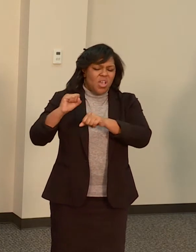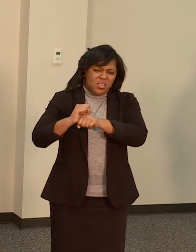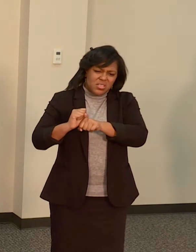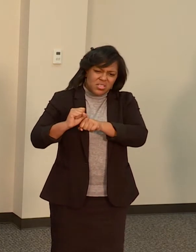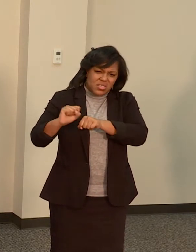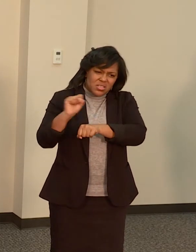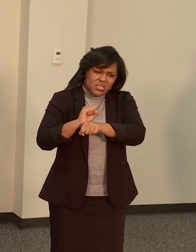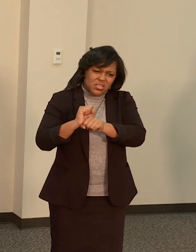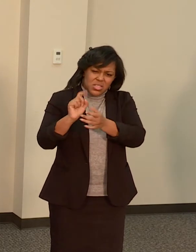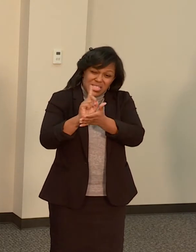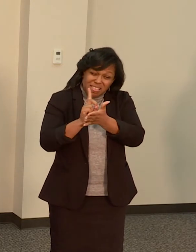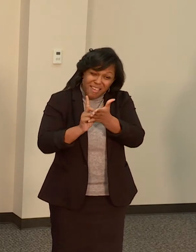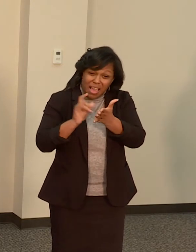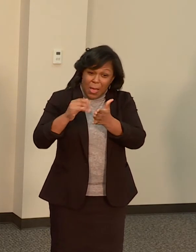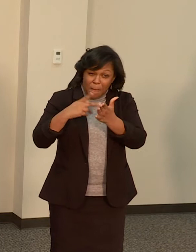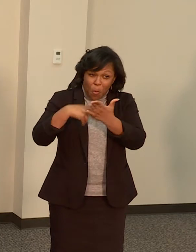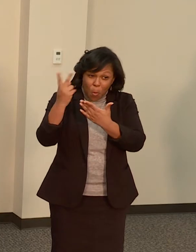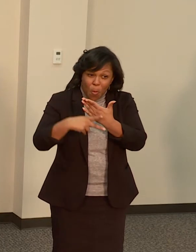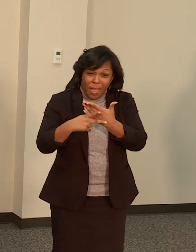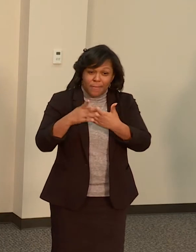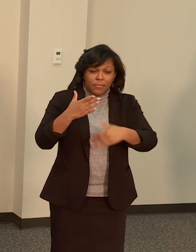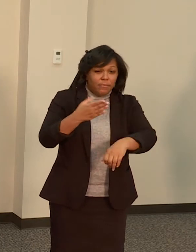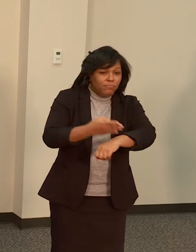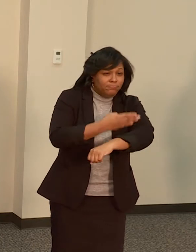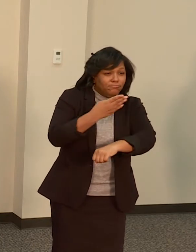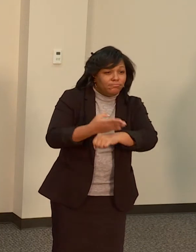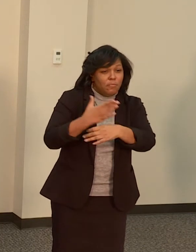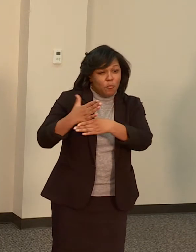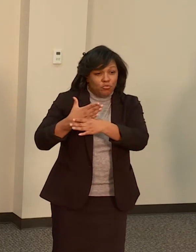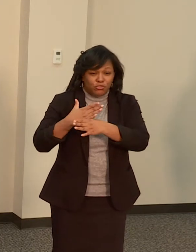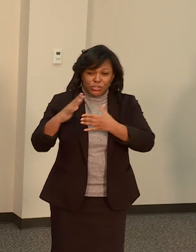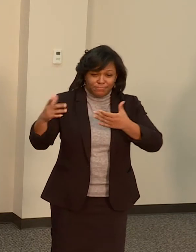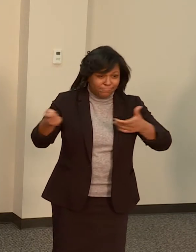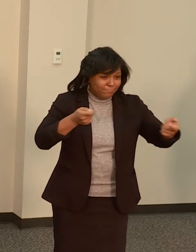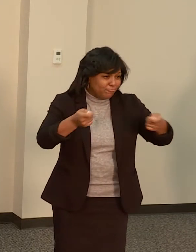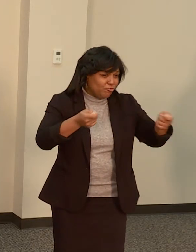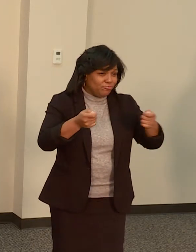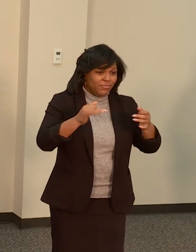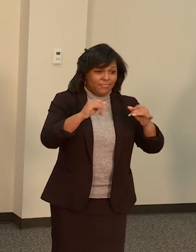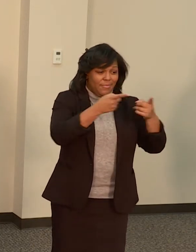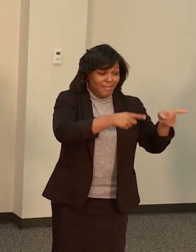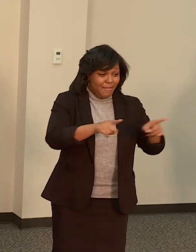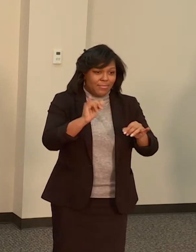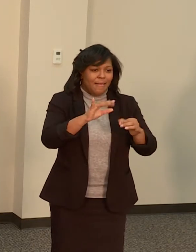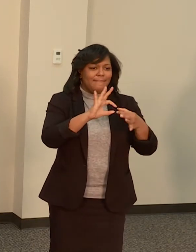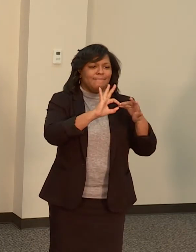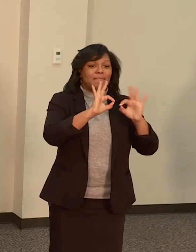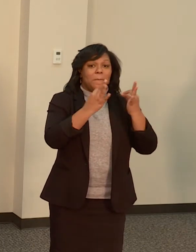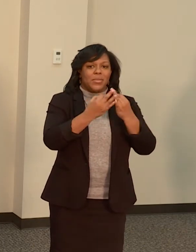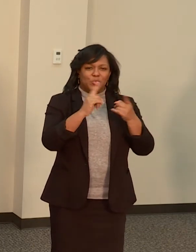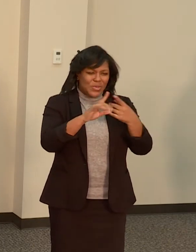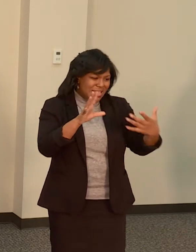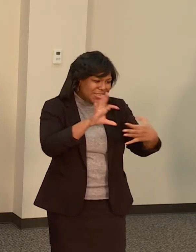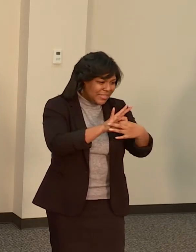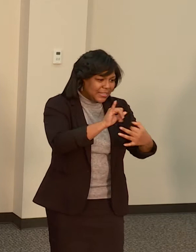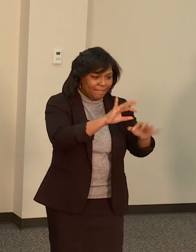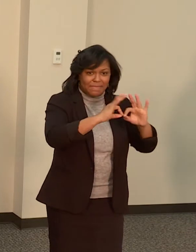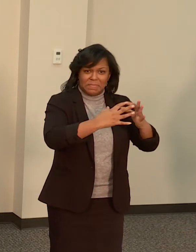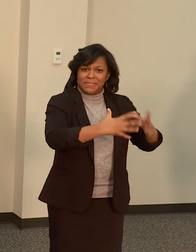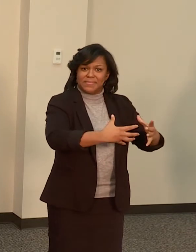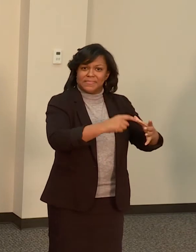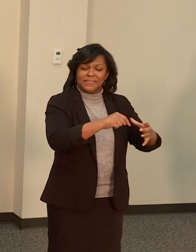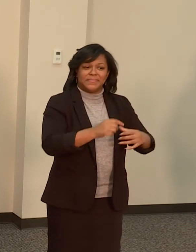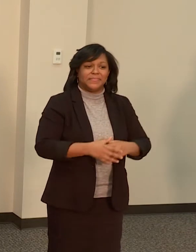partnership and to bring eligible families on board and certainly to help make those crucial